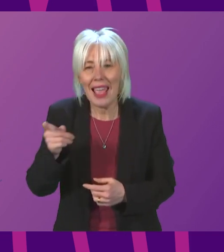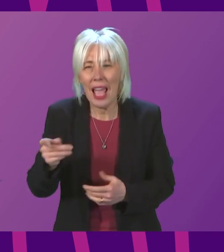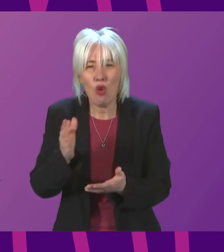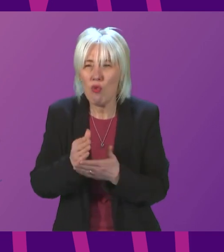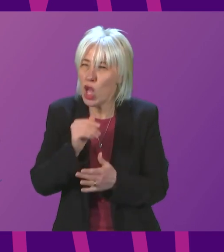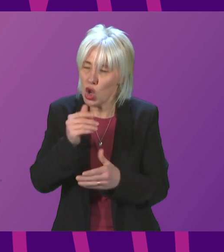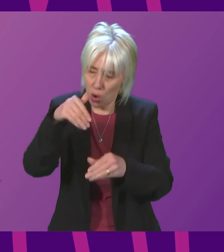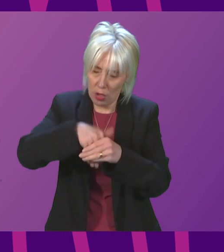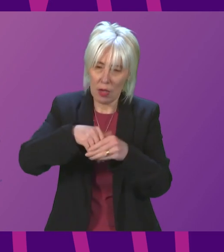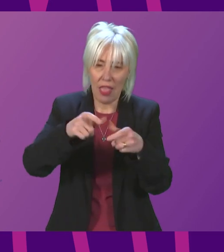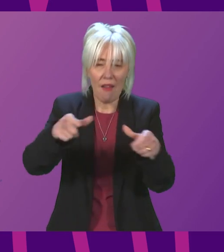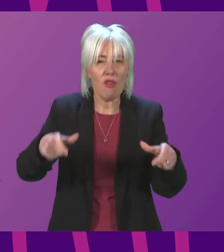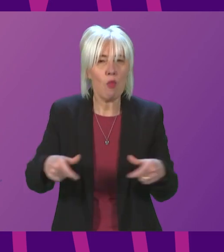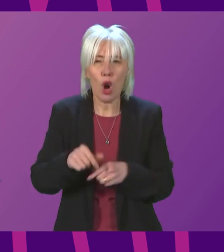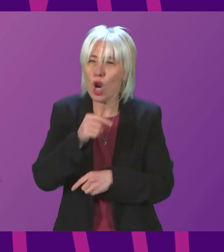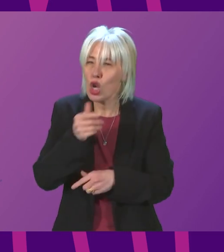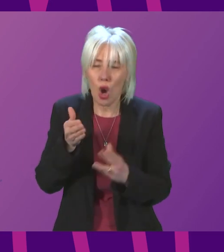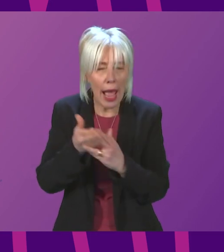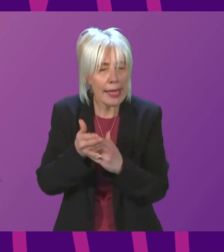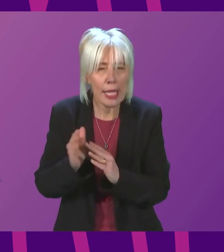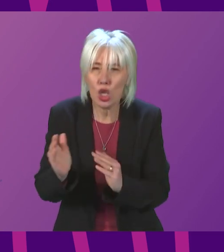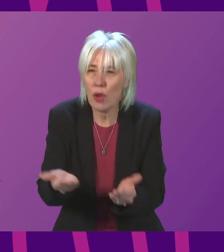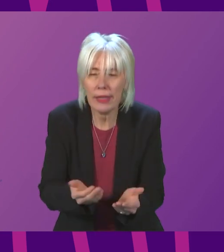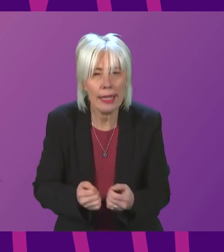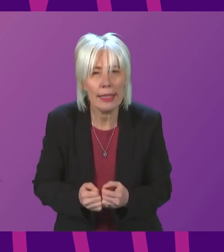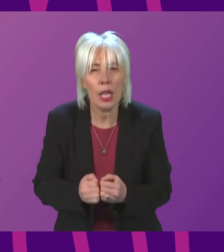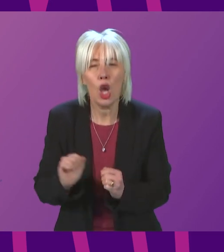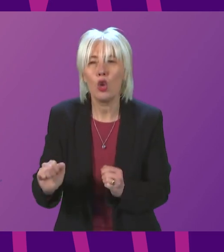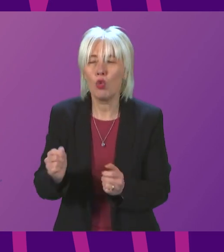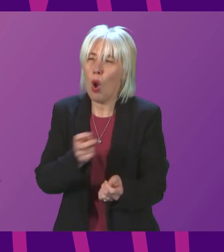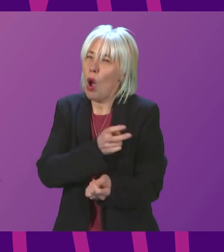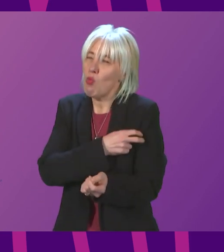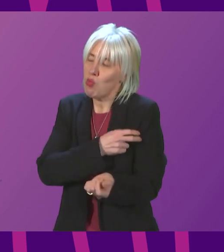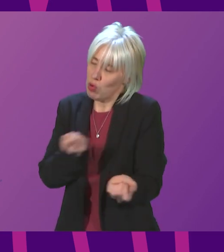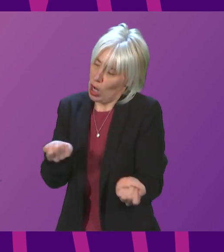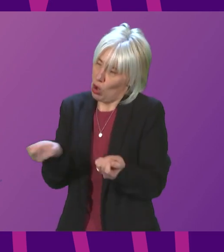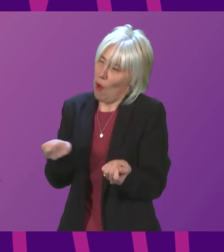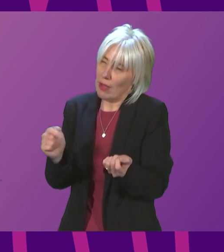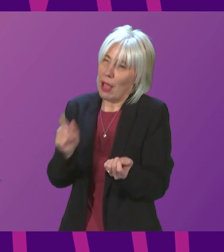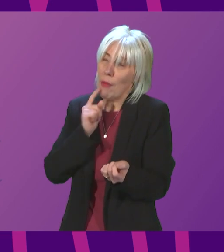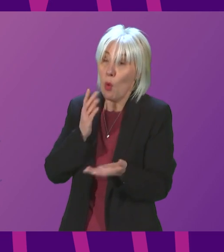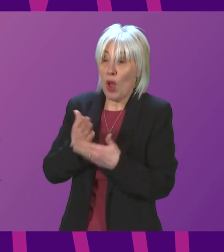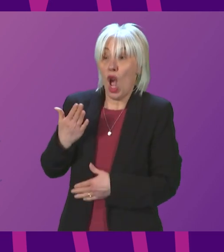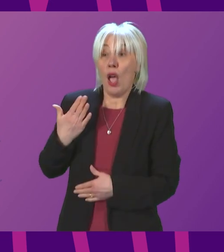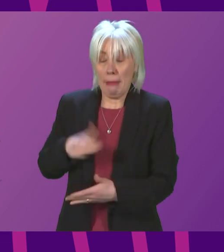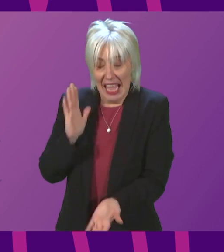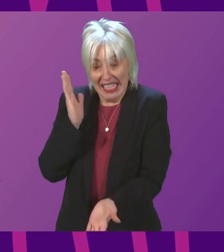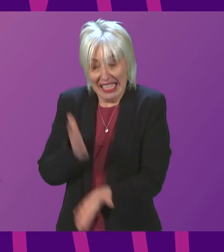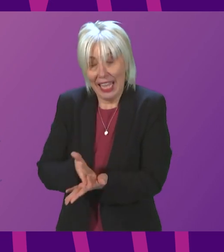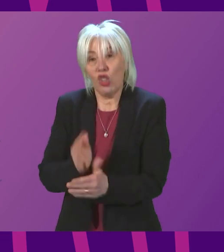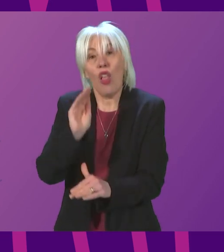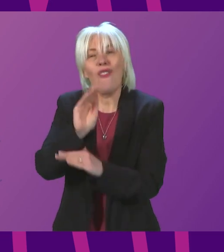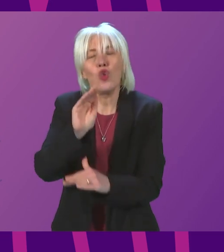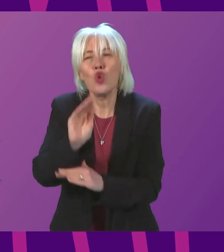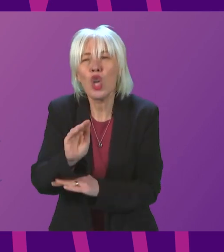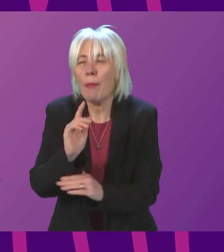the framework. They are not getting access to services. So, Presiding Officer, at a time when people are looking for more certainty about the future, there are not